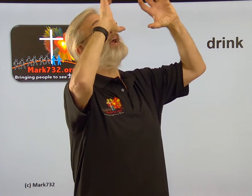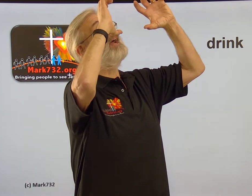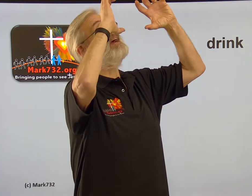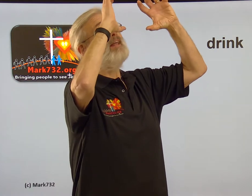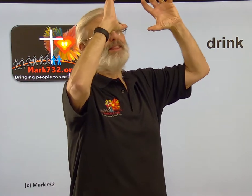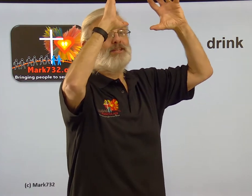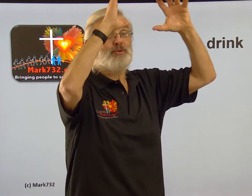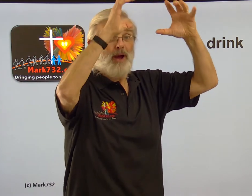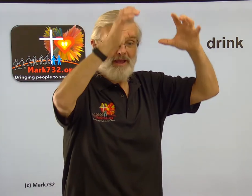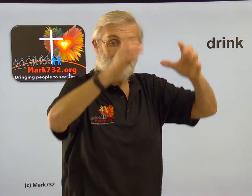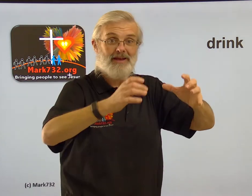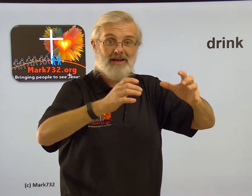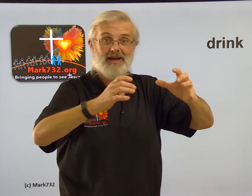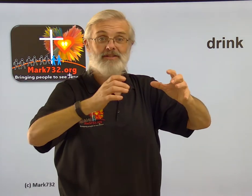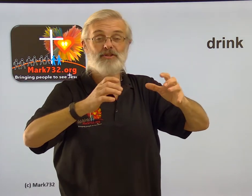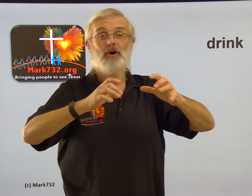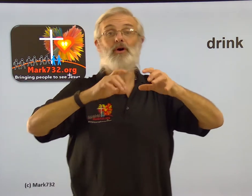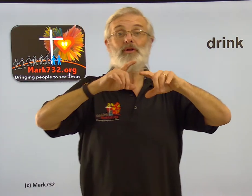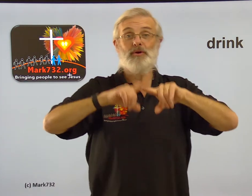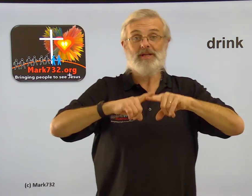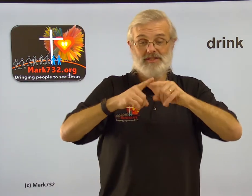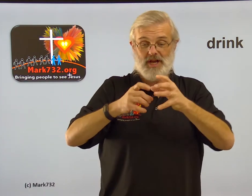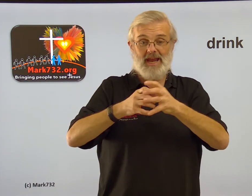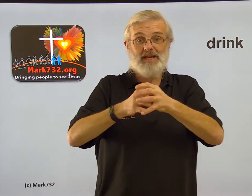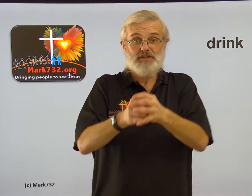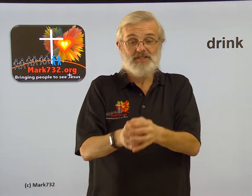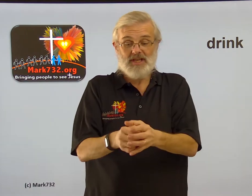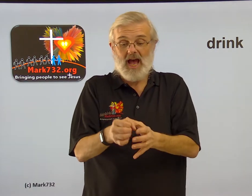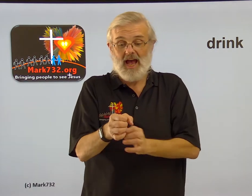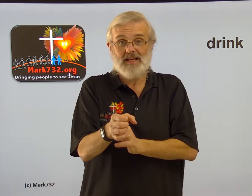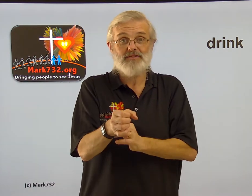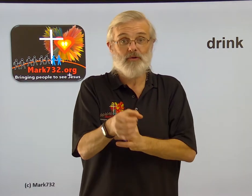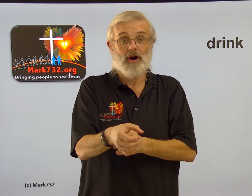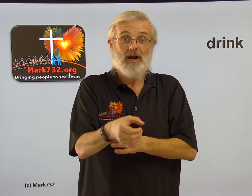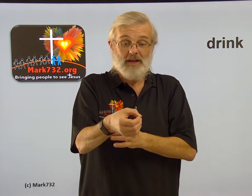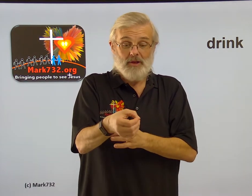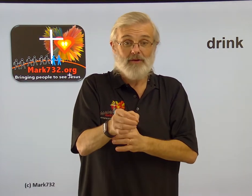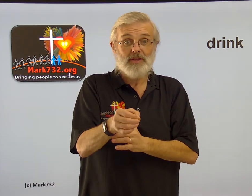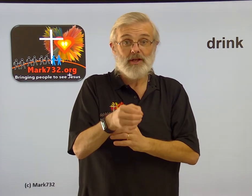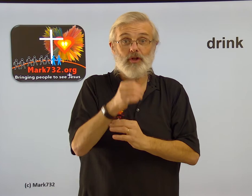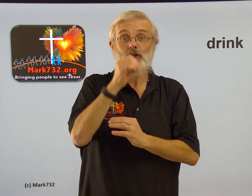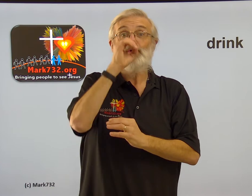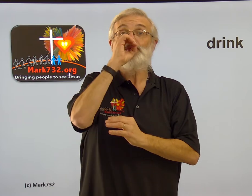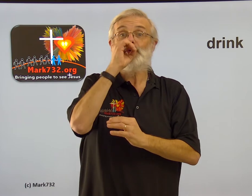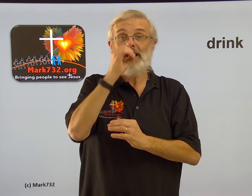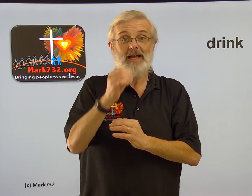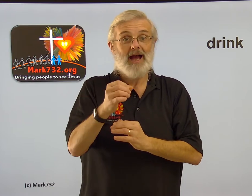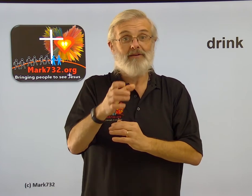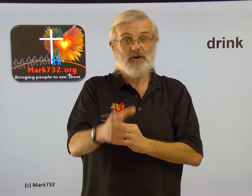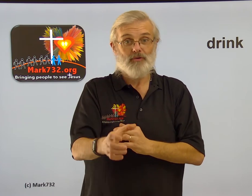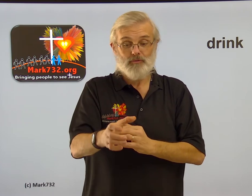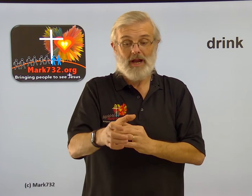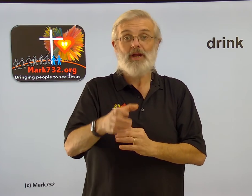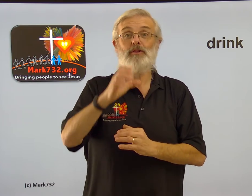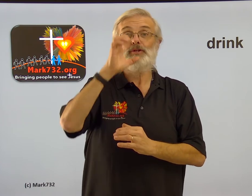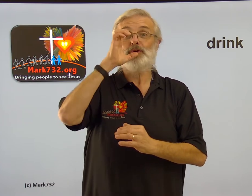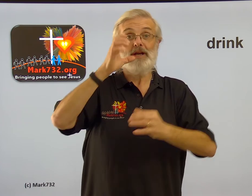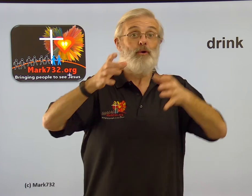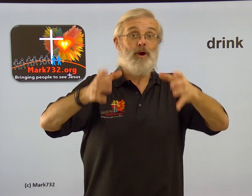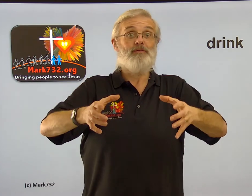this way. And so you can change the size for you have a little drink, have a regular drink or have a